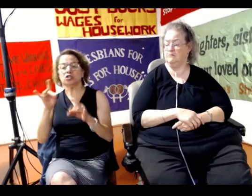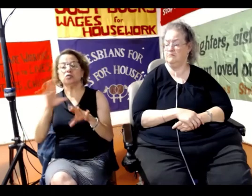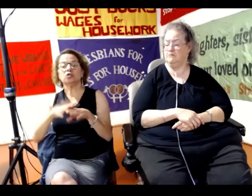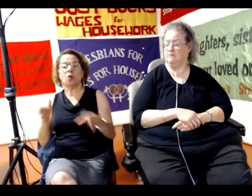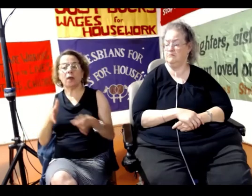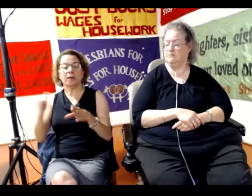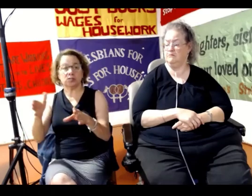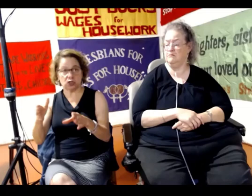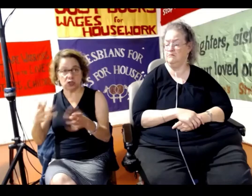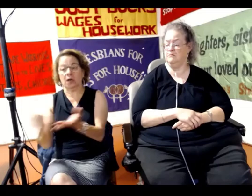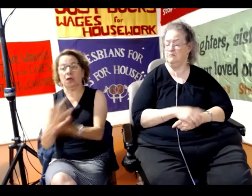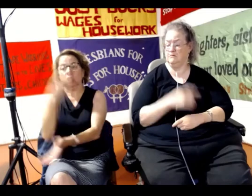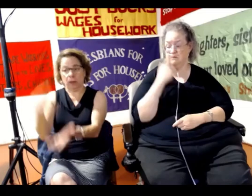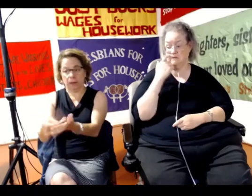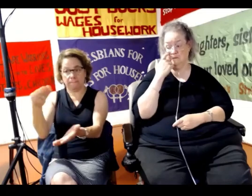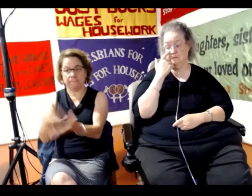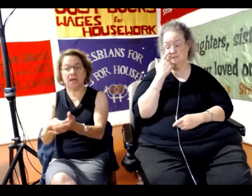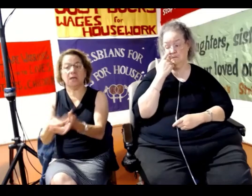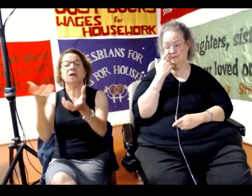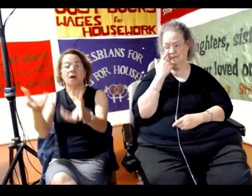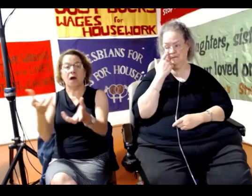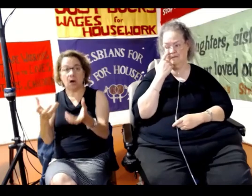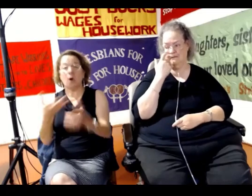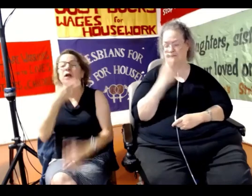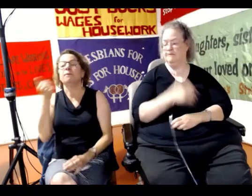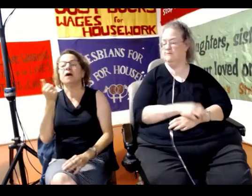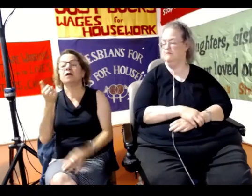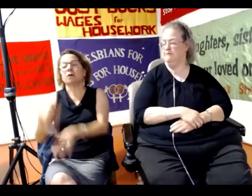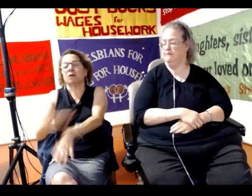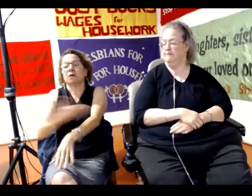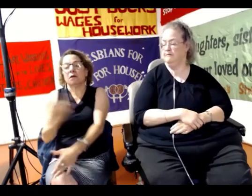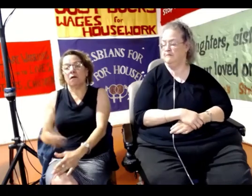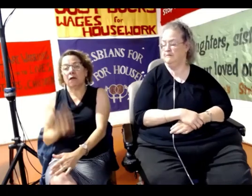street and earn that money because I want a better life.